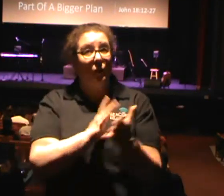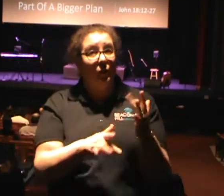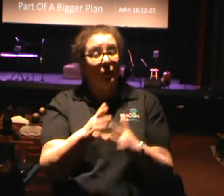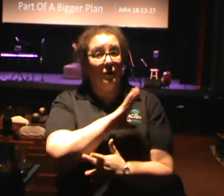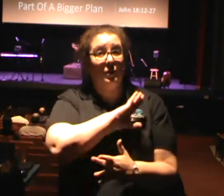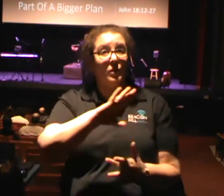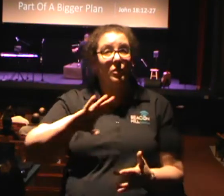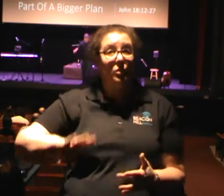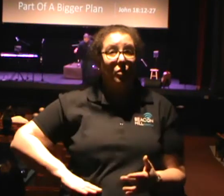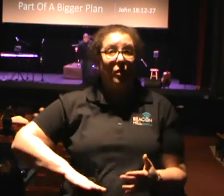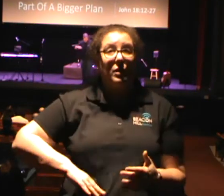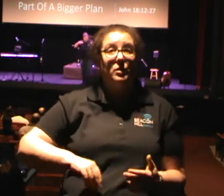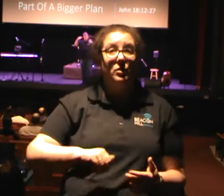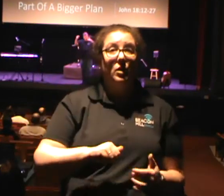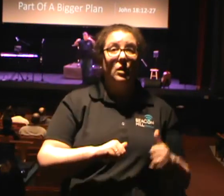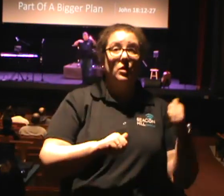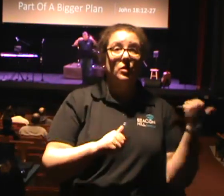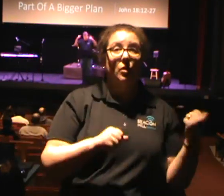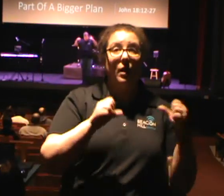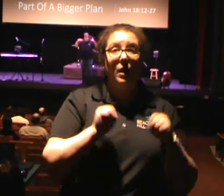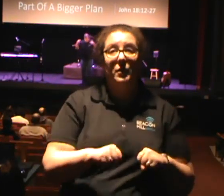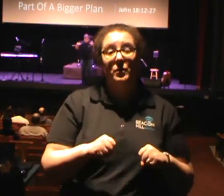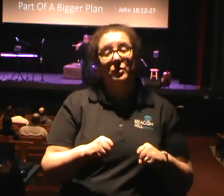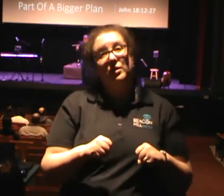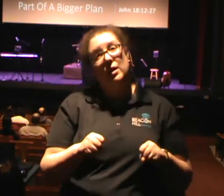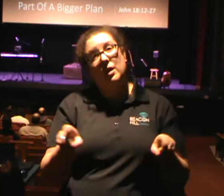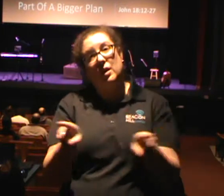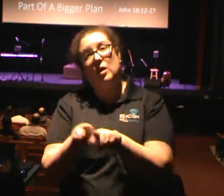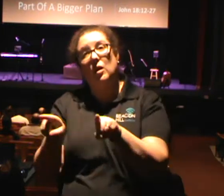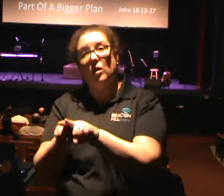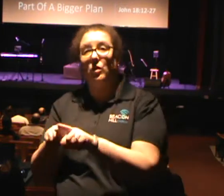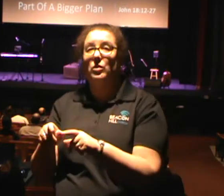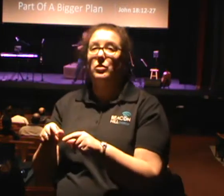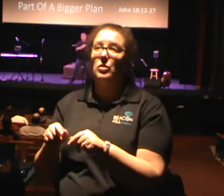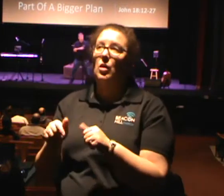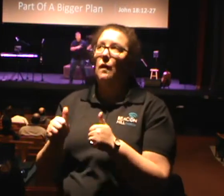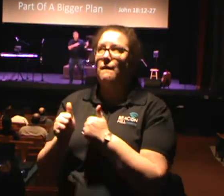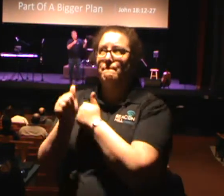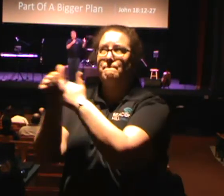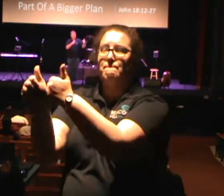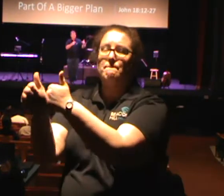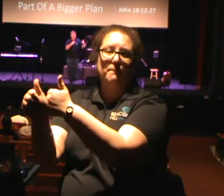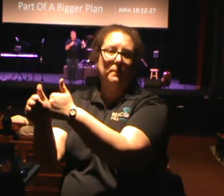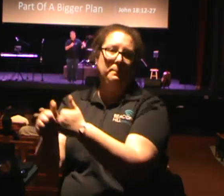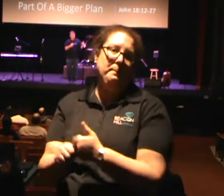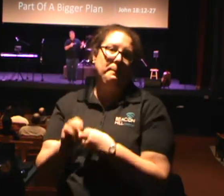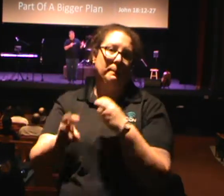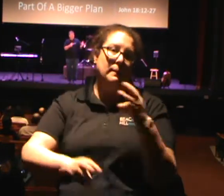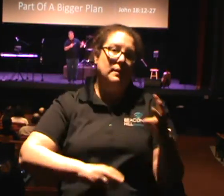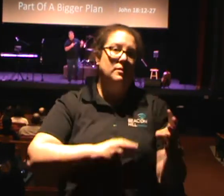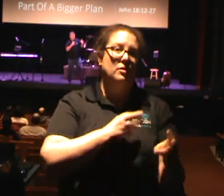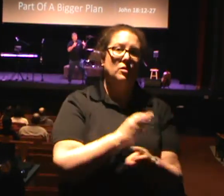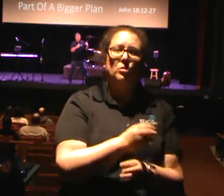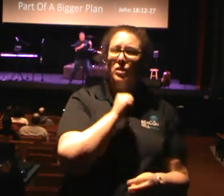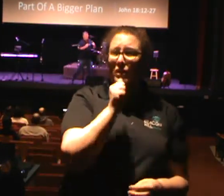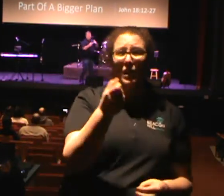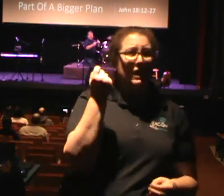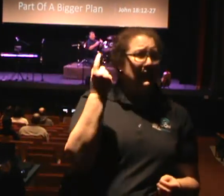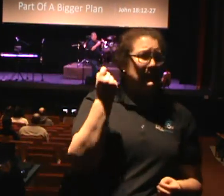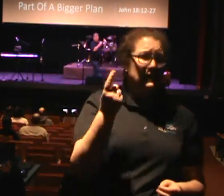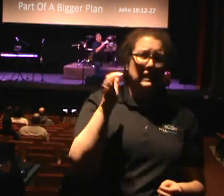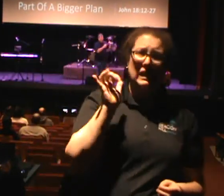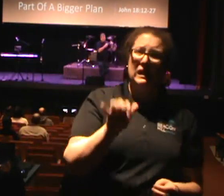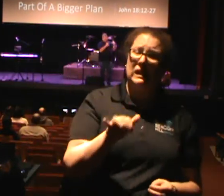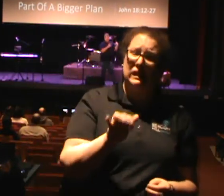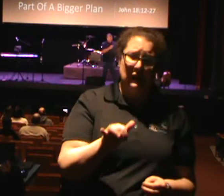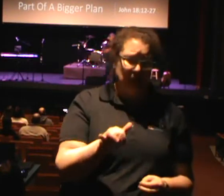So maybe we understand that we're part of a bigger plan. Yet this world doesn't understand that. This world can't